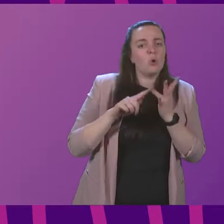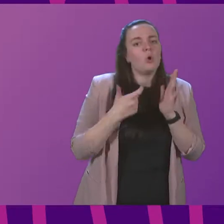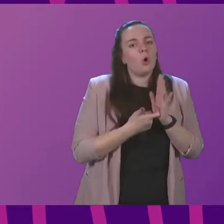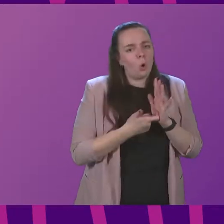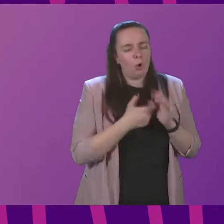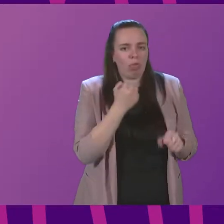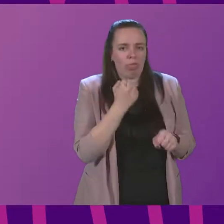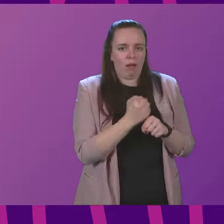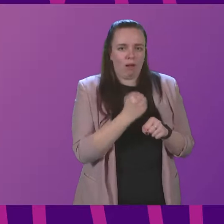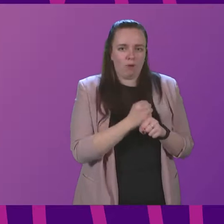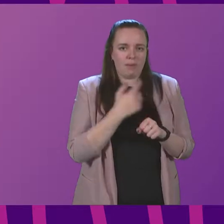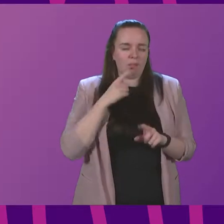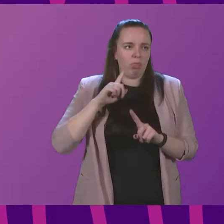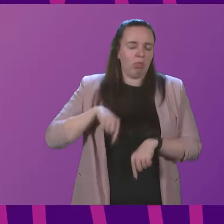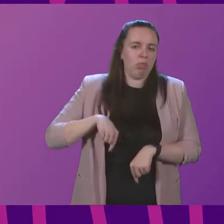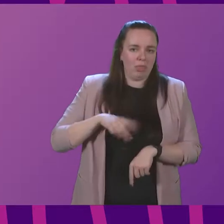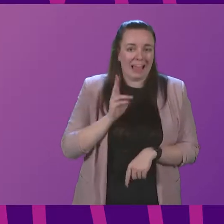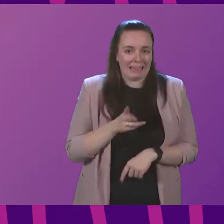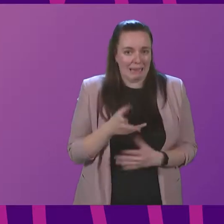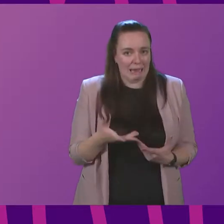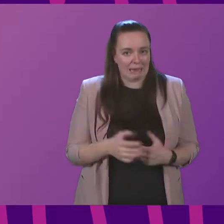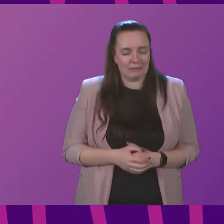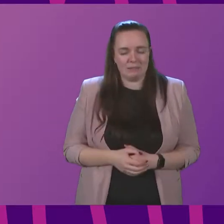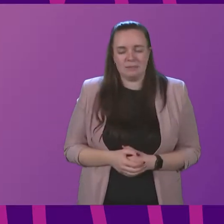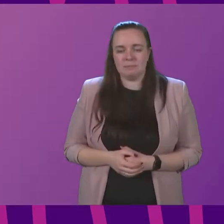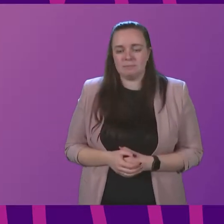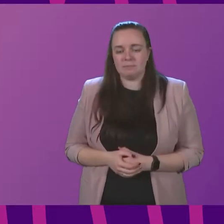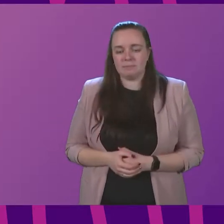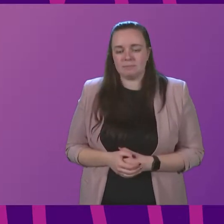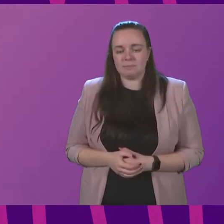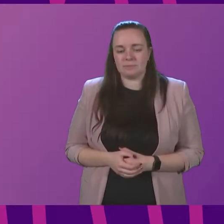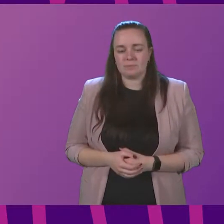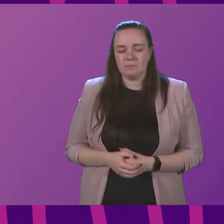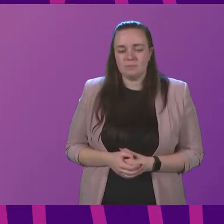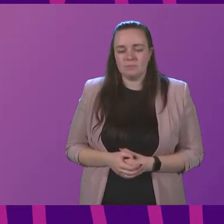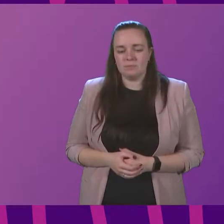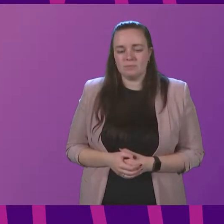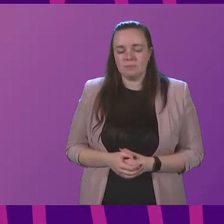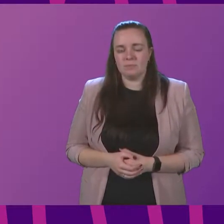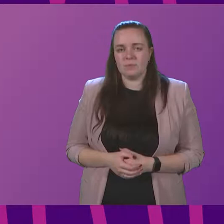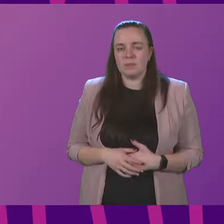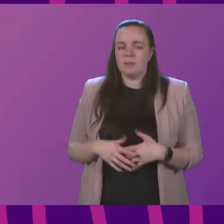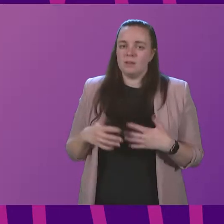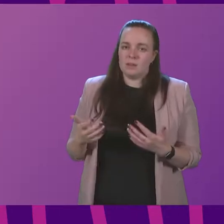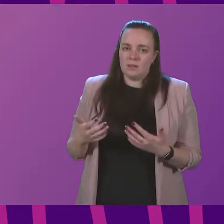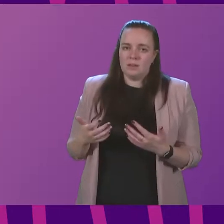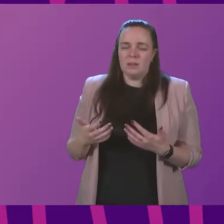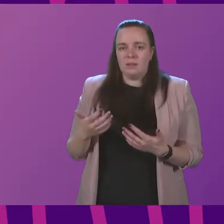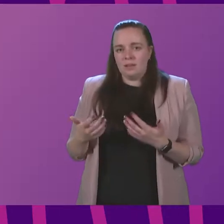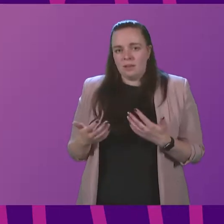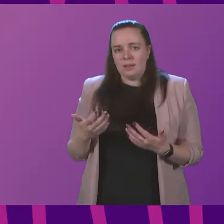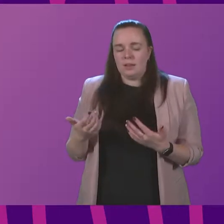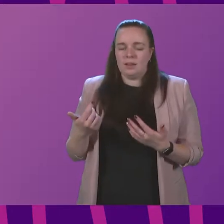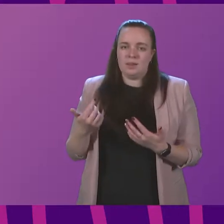the Government take its eye off the ball yet again? Deputy First Minister. Well I come back to my response